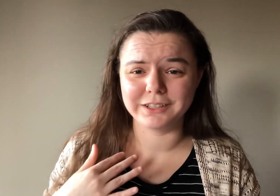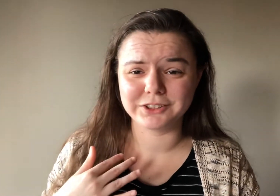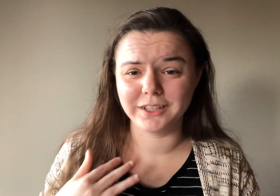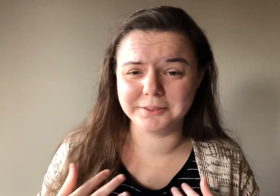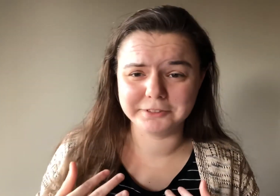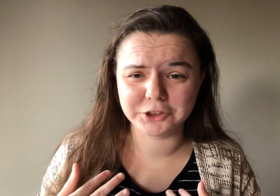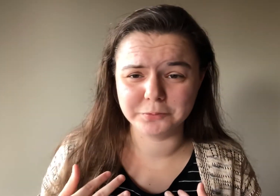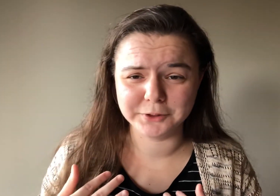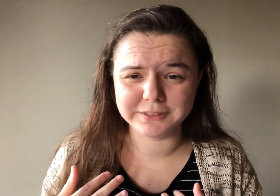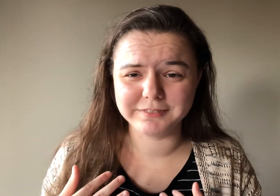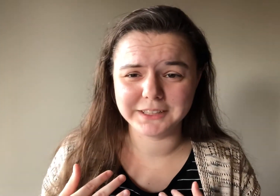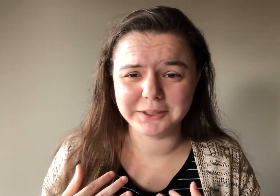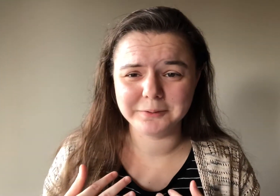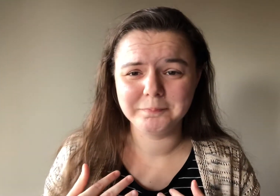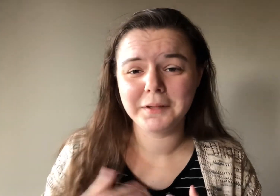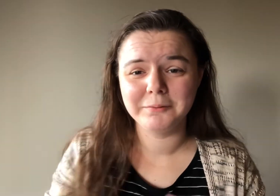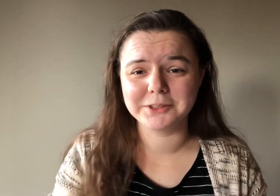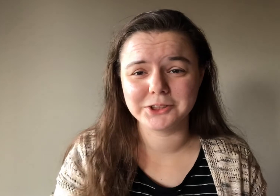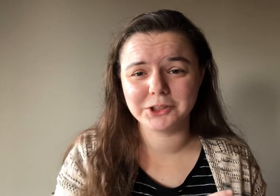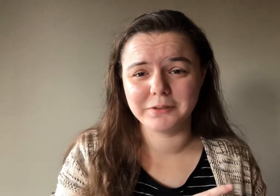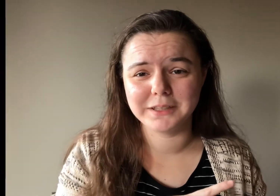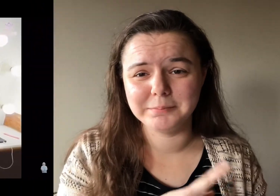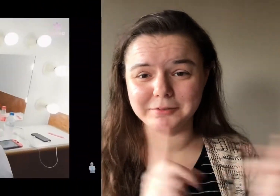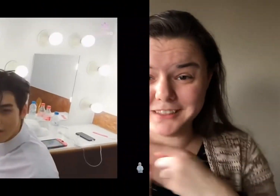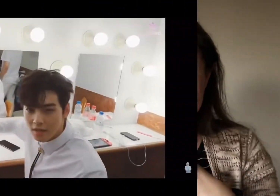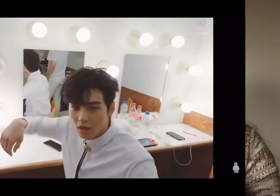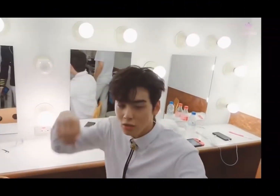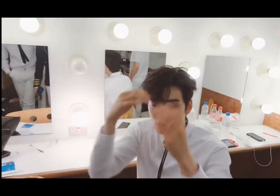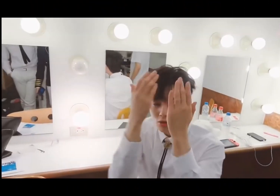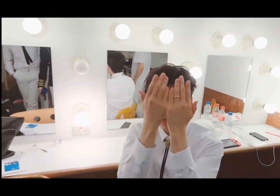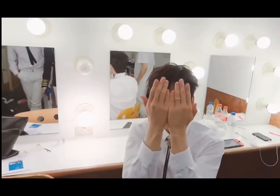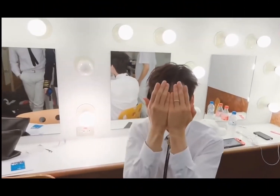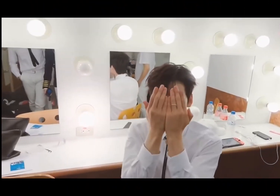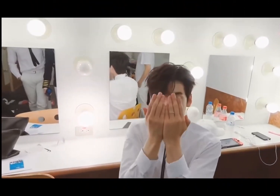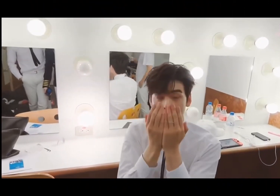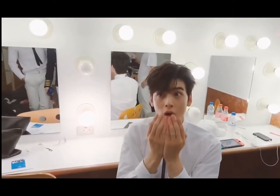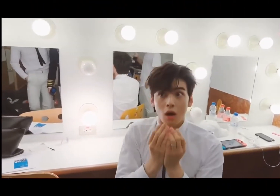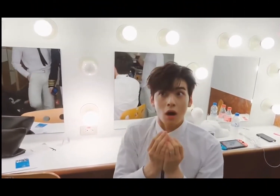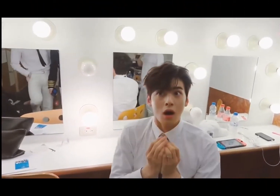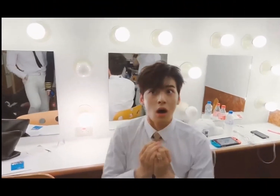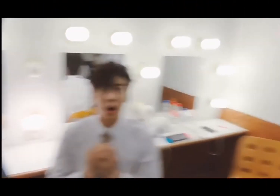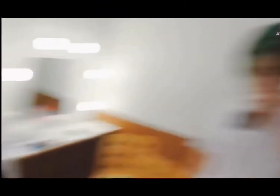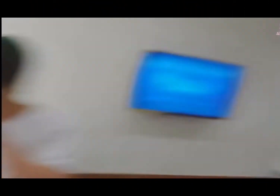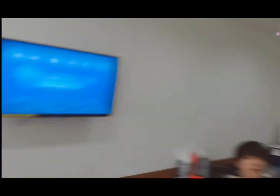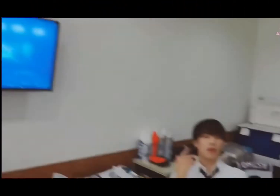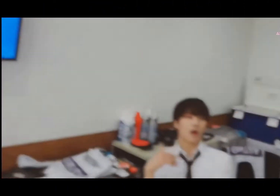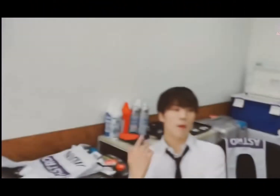artificial music video, which I'll show a clip of. I